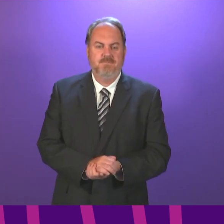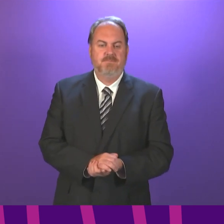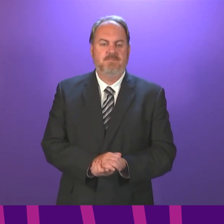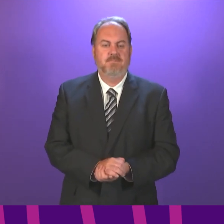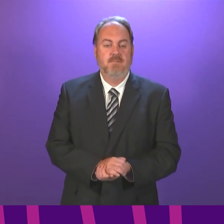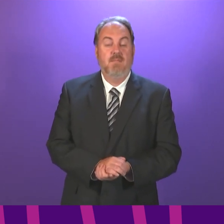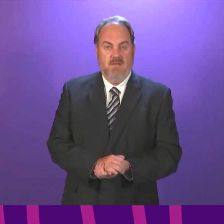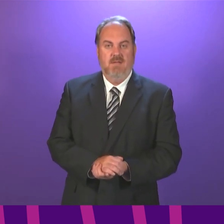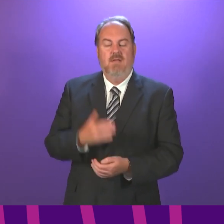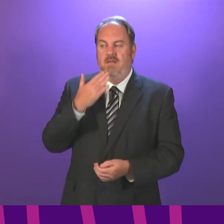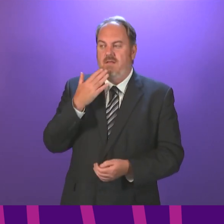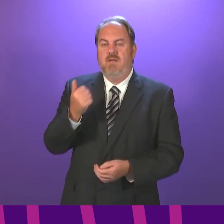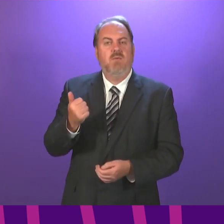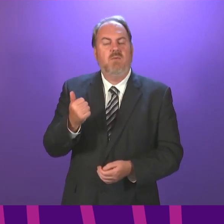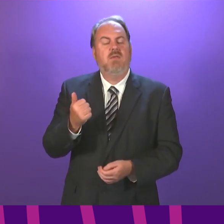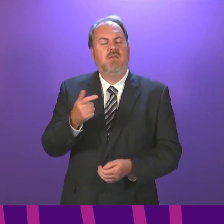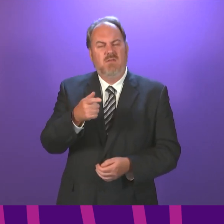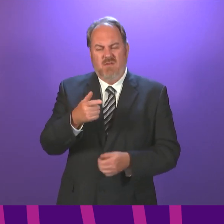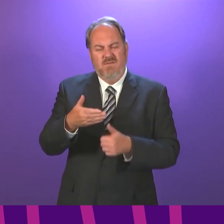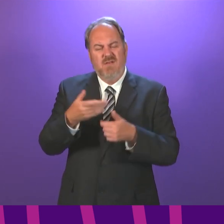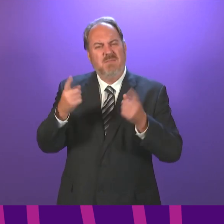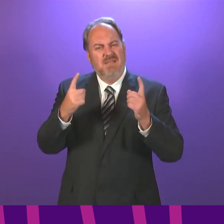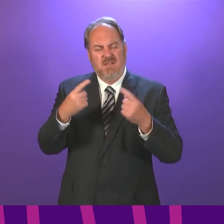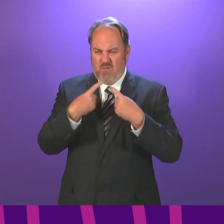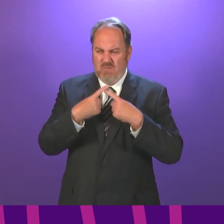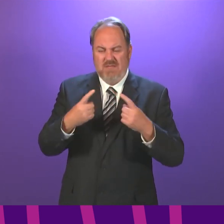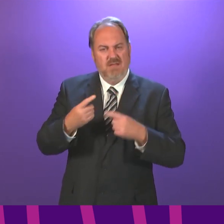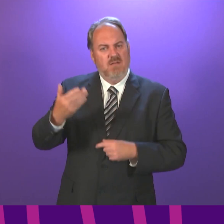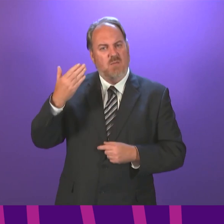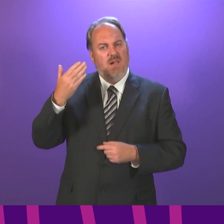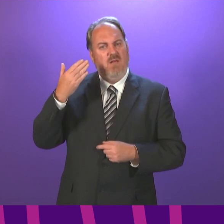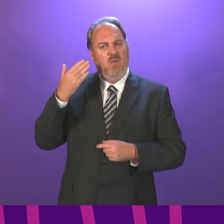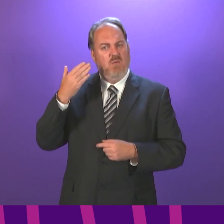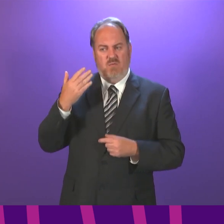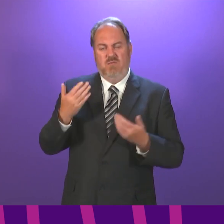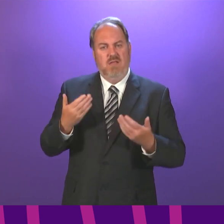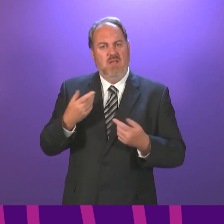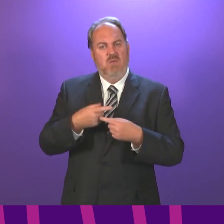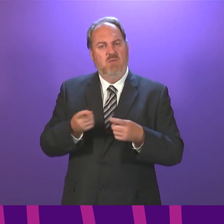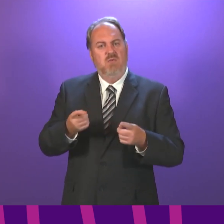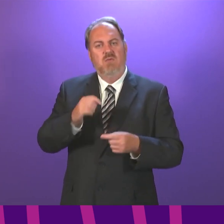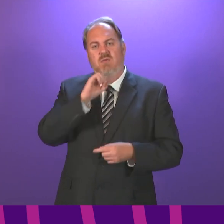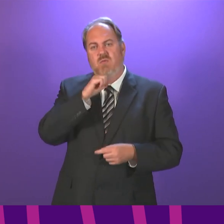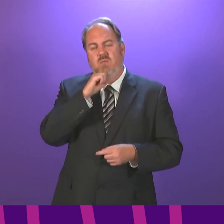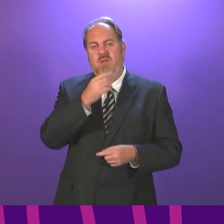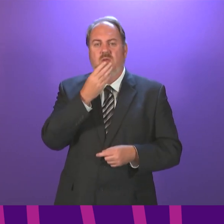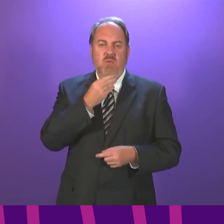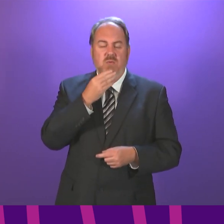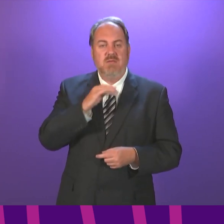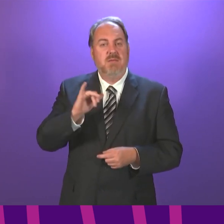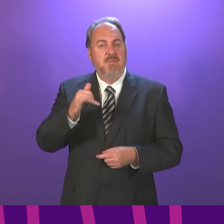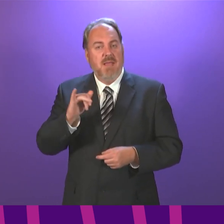We heard the First Minister confirm that consideration has been given to the limited use of COVID